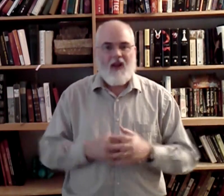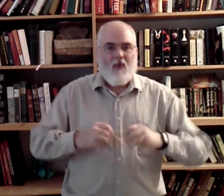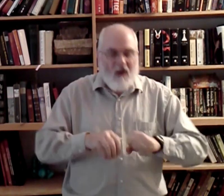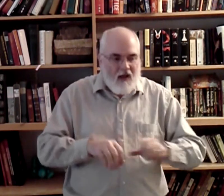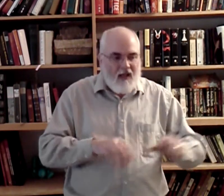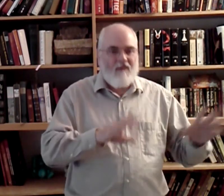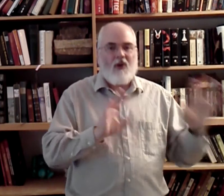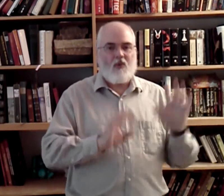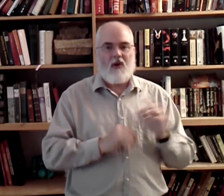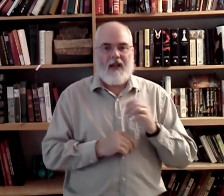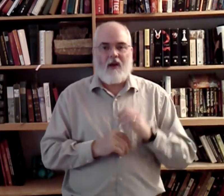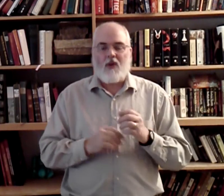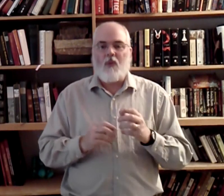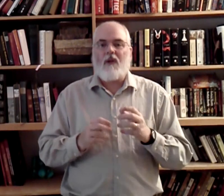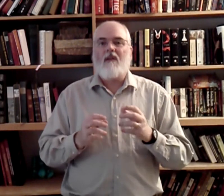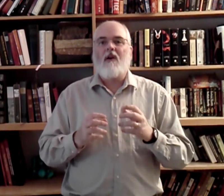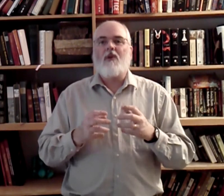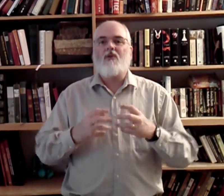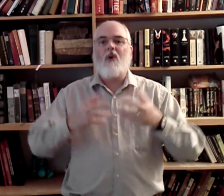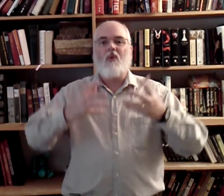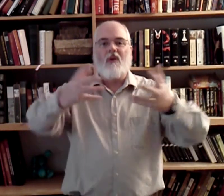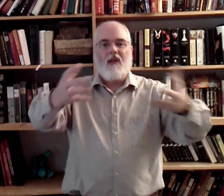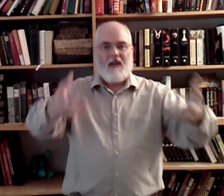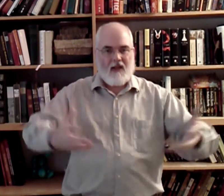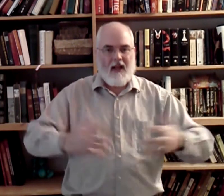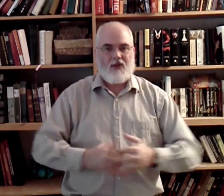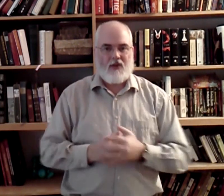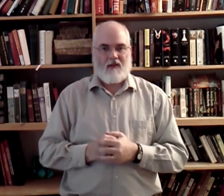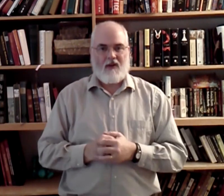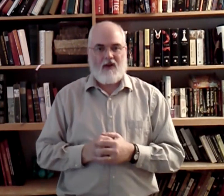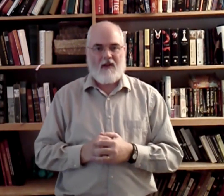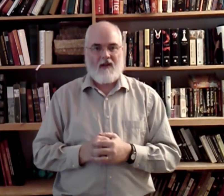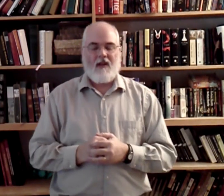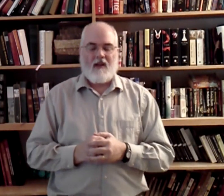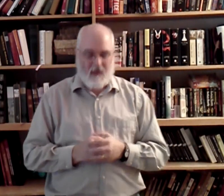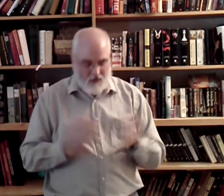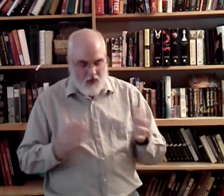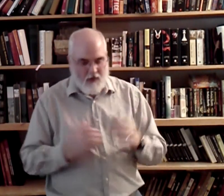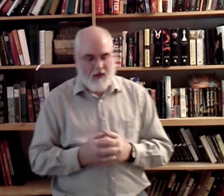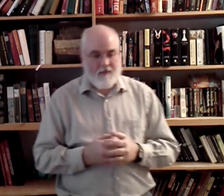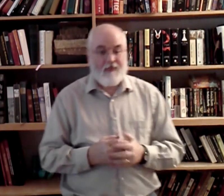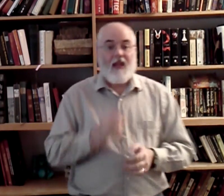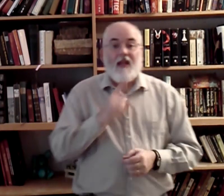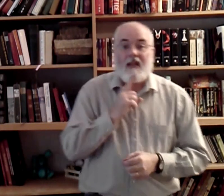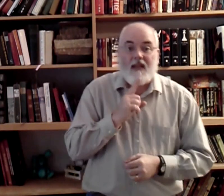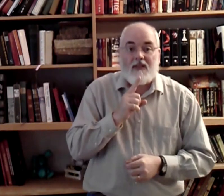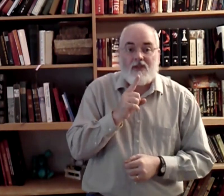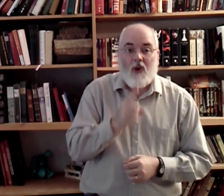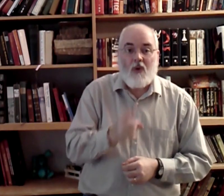We're going to leave those words out. They're going be shown in action. Alright? I'll show you what mean. Tis so